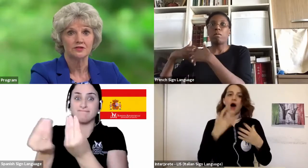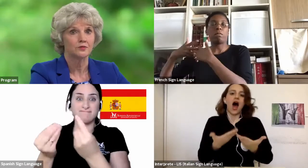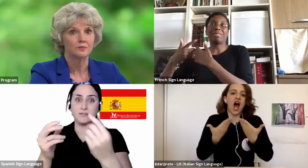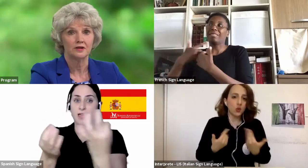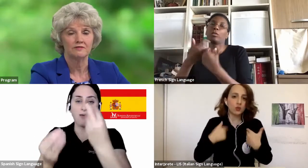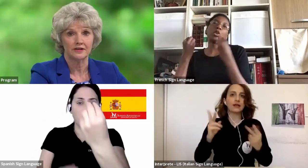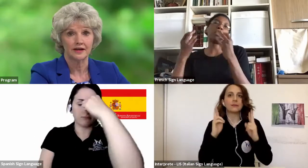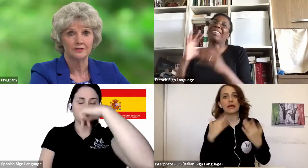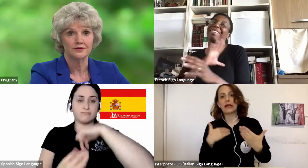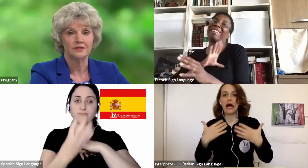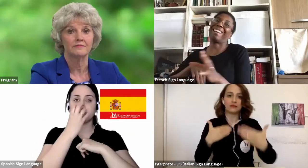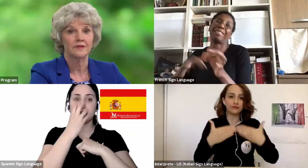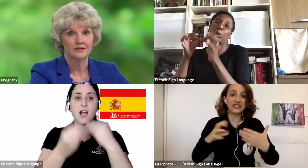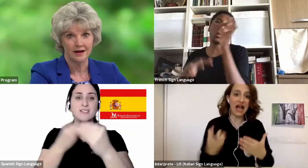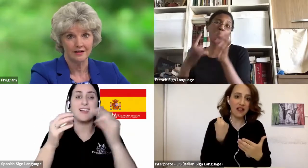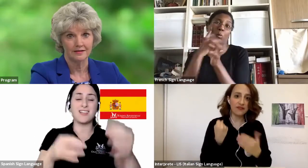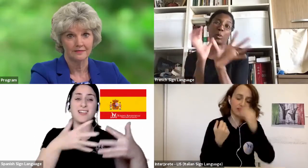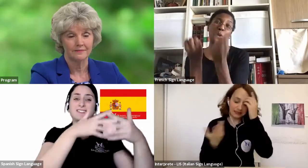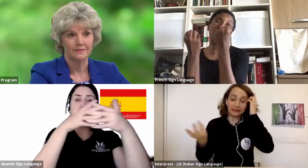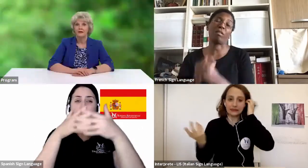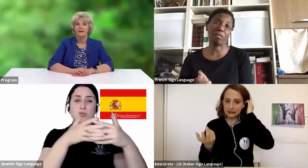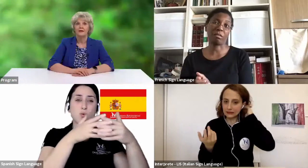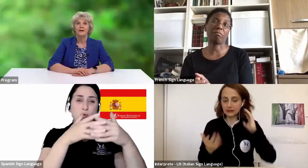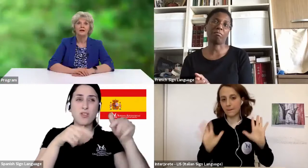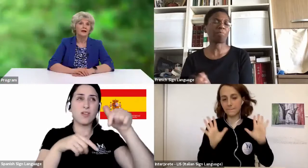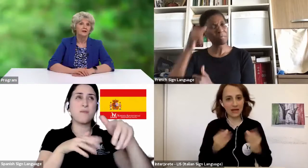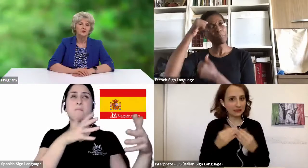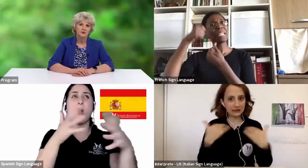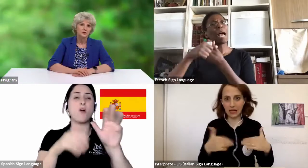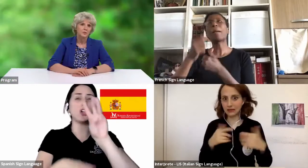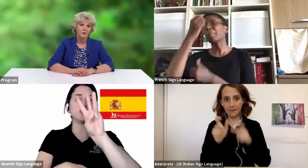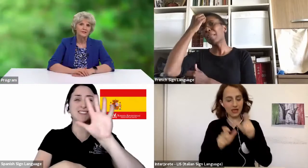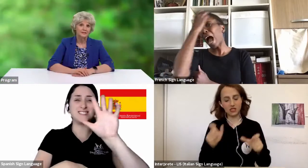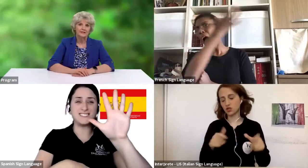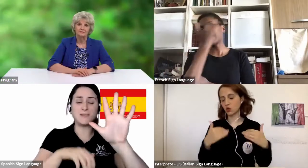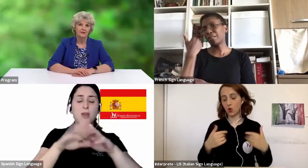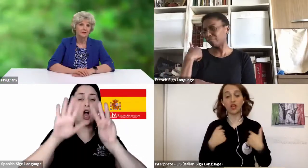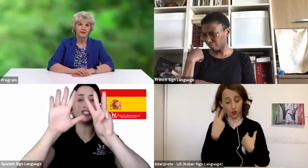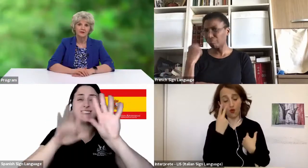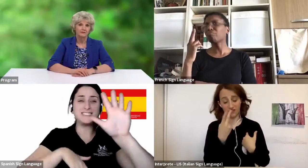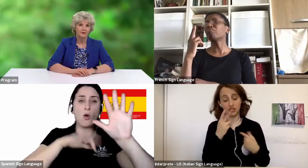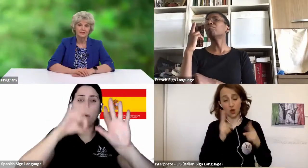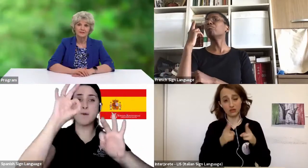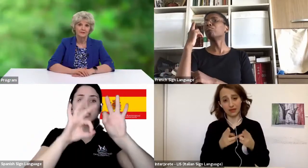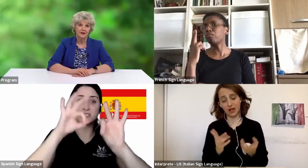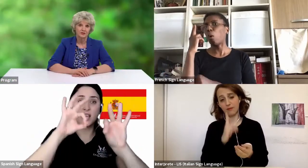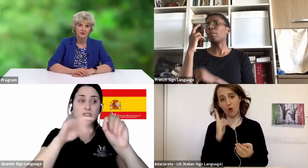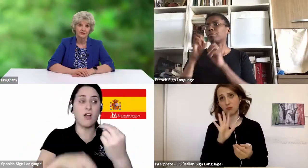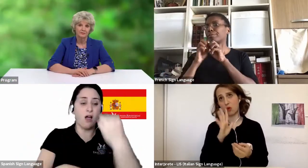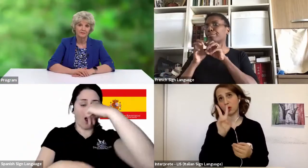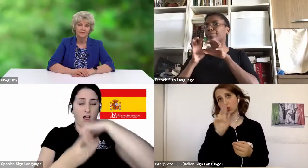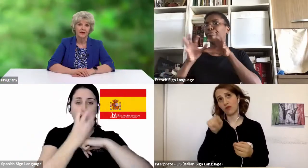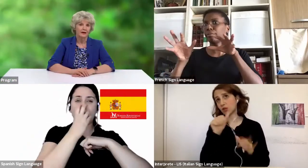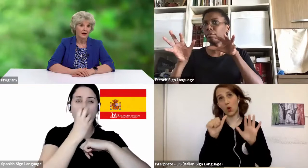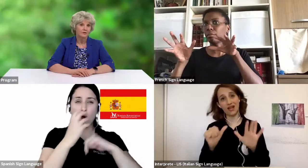patients who were put on ventilators died. Like 2.6 million other families this past